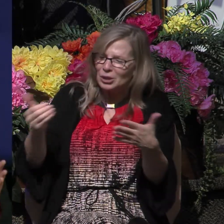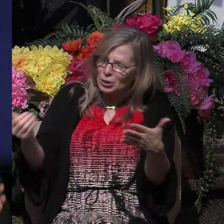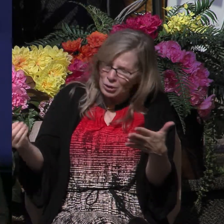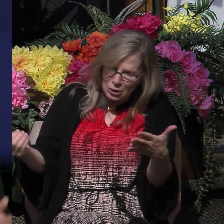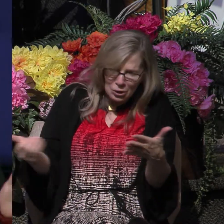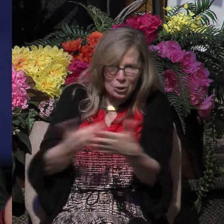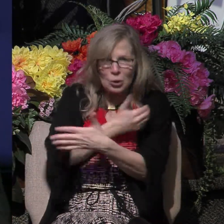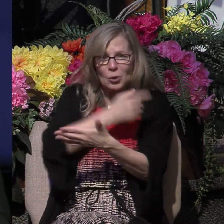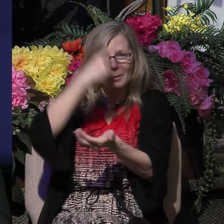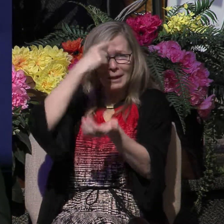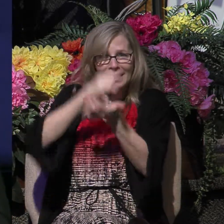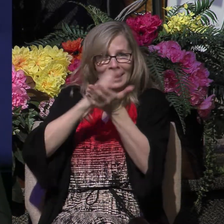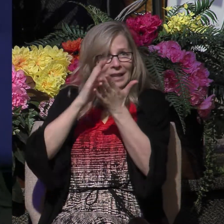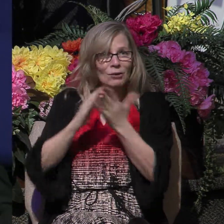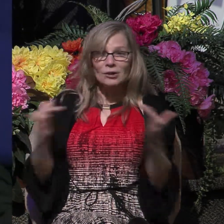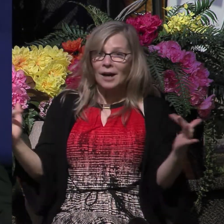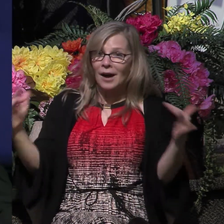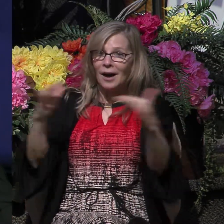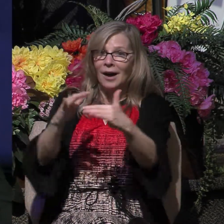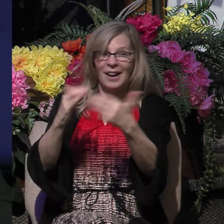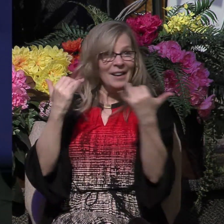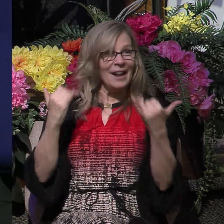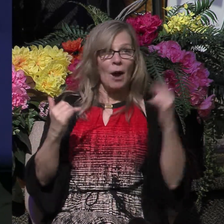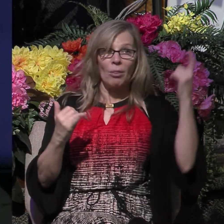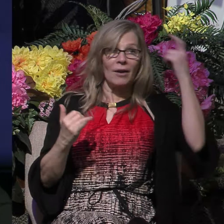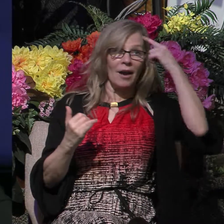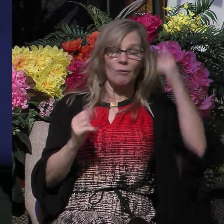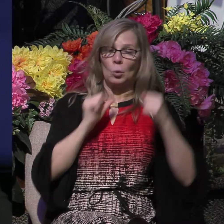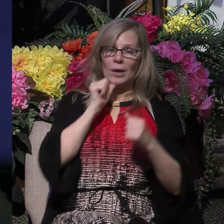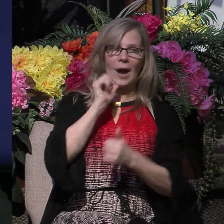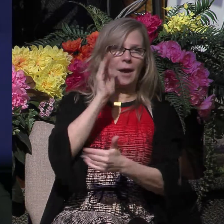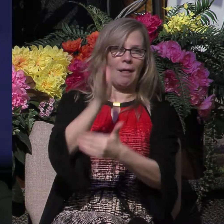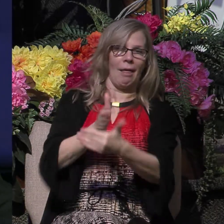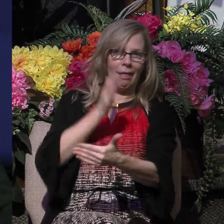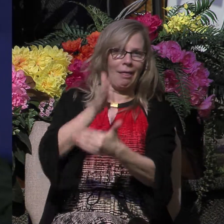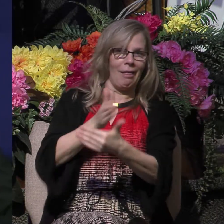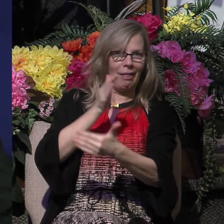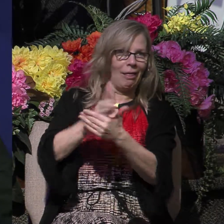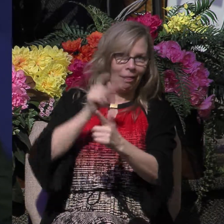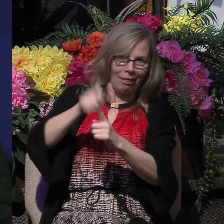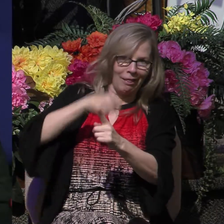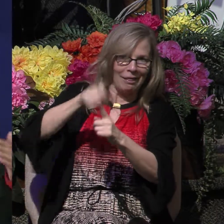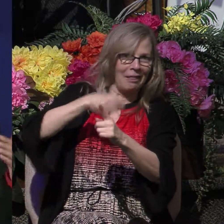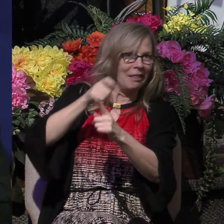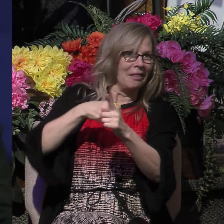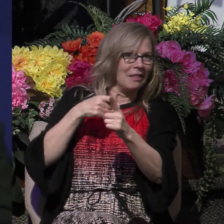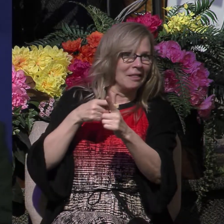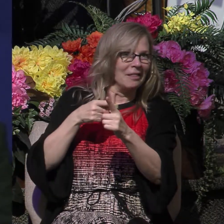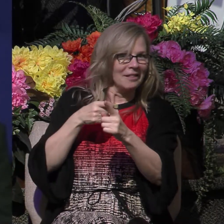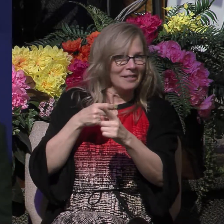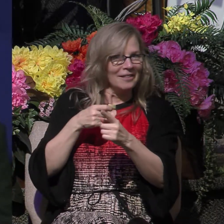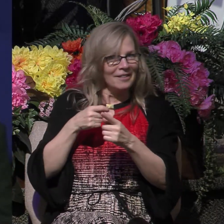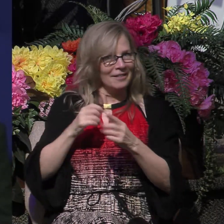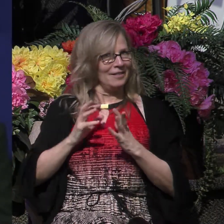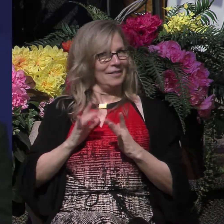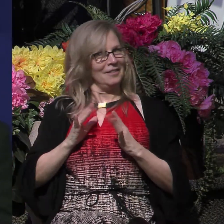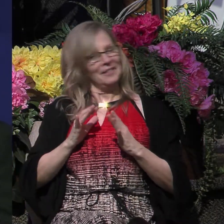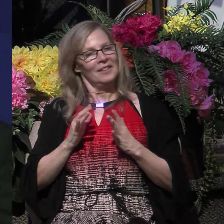new believers would not be hassled by unjust Roman government officials. And